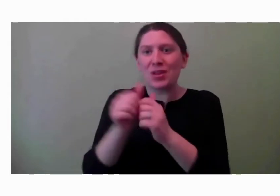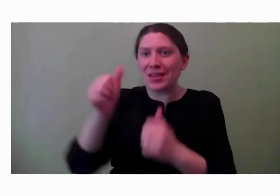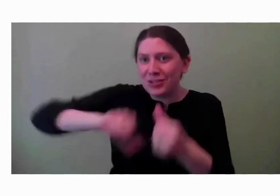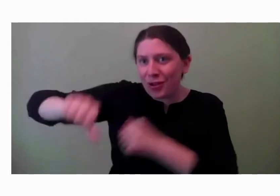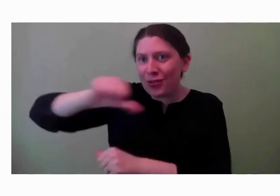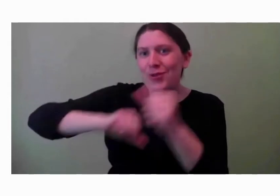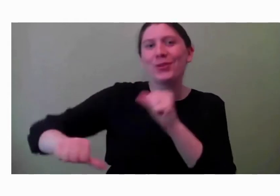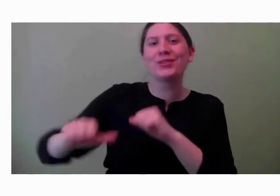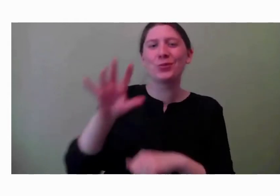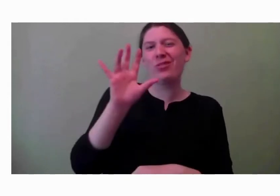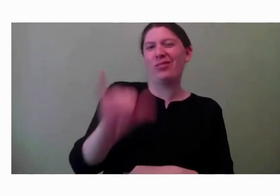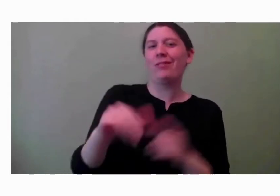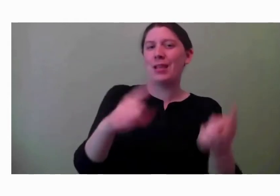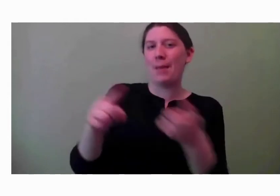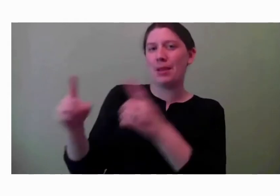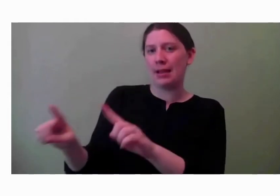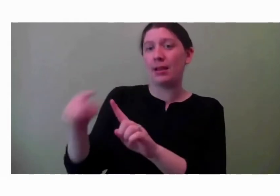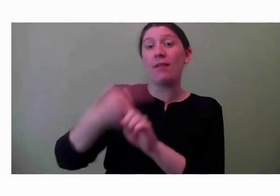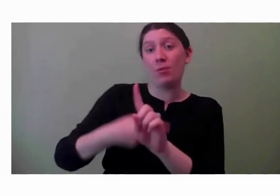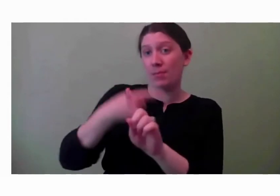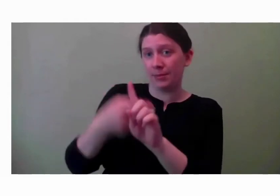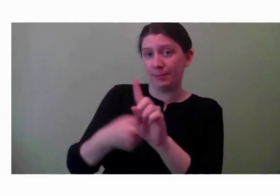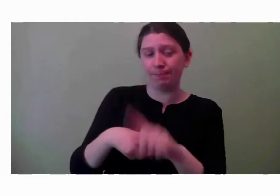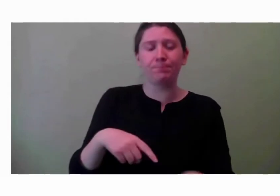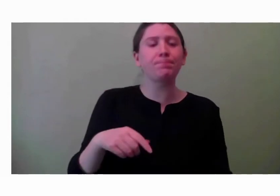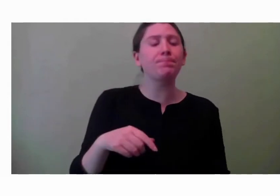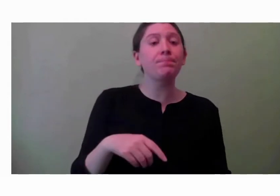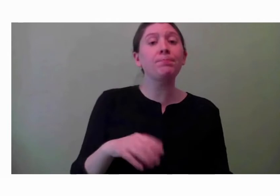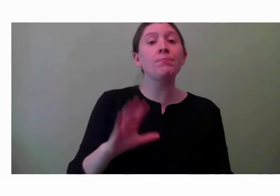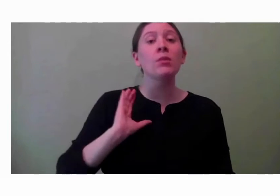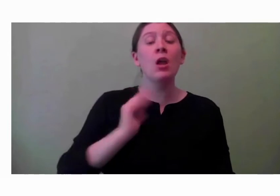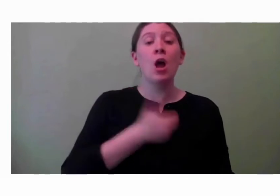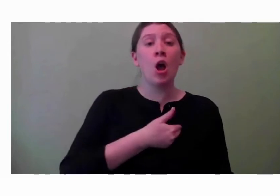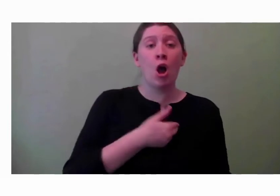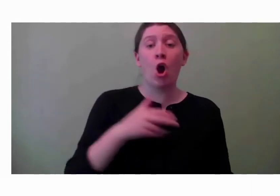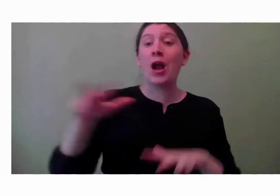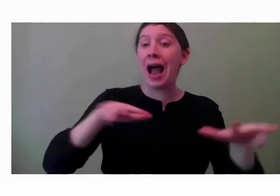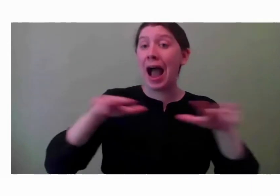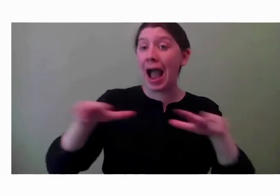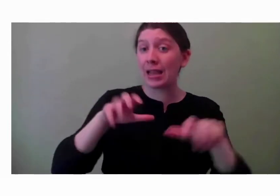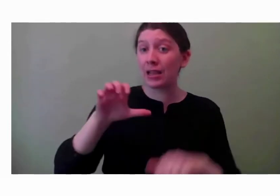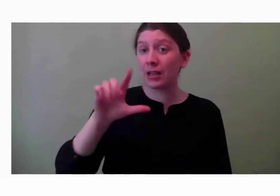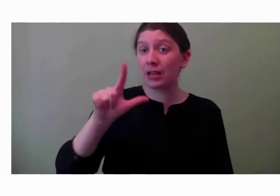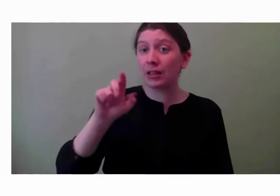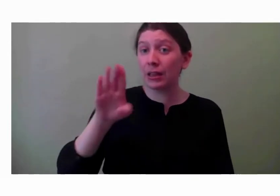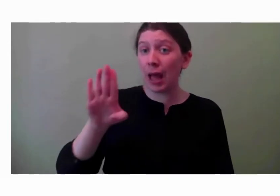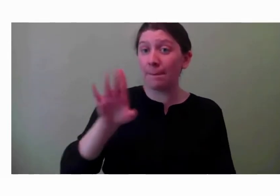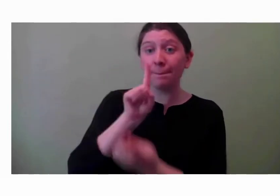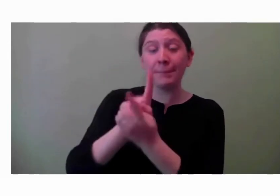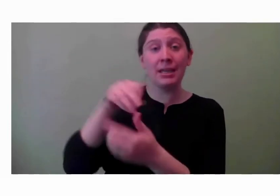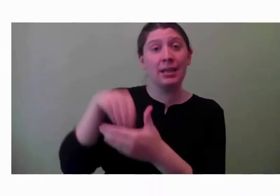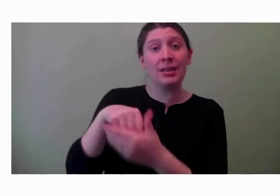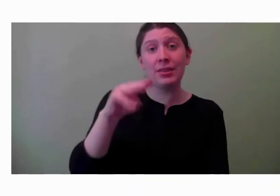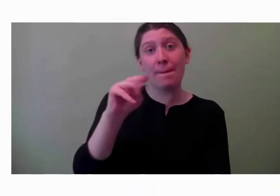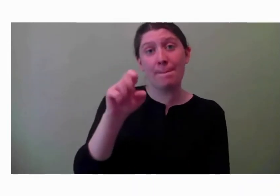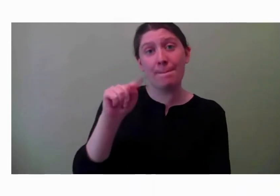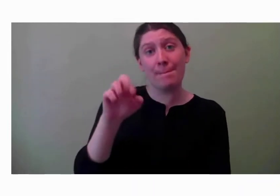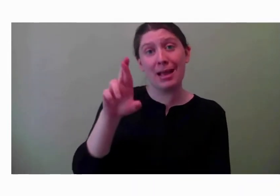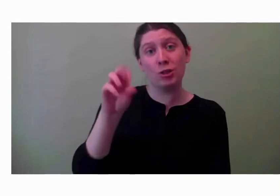happening on a monthly basis. Our hike club, they meet in the Metro parks and hike together once a week. We have our fit friends.